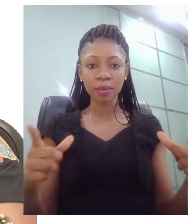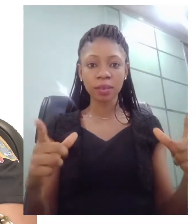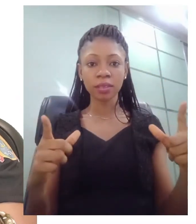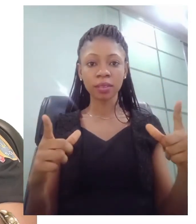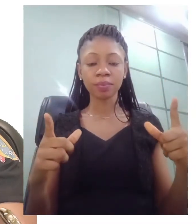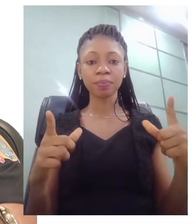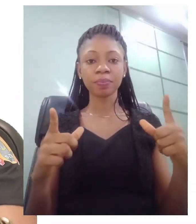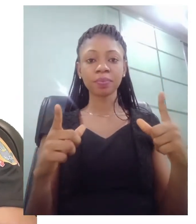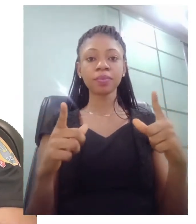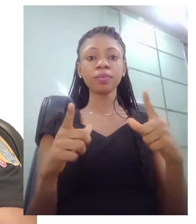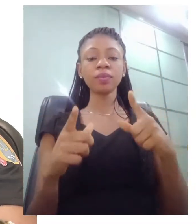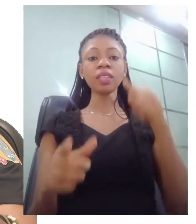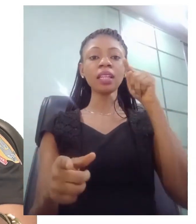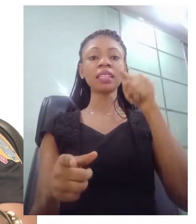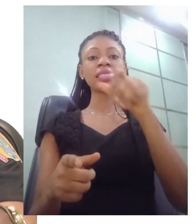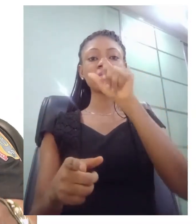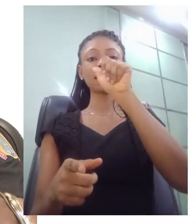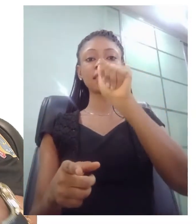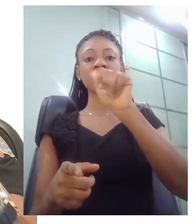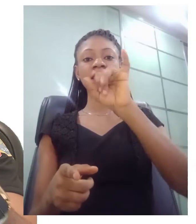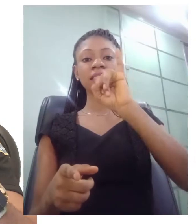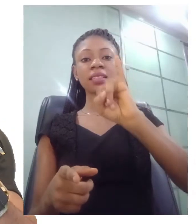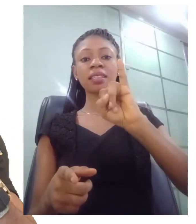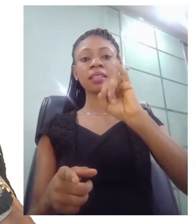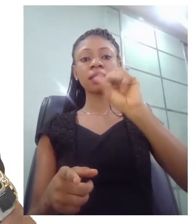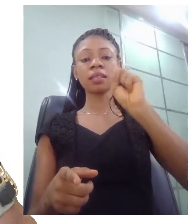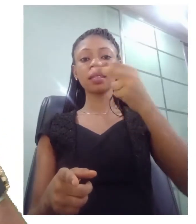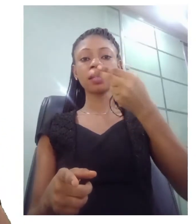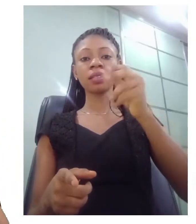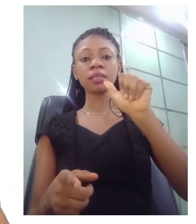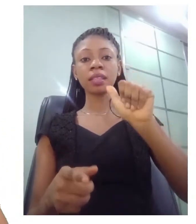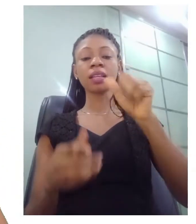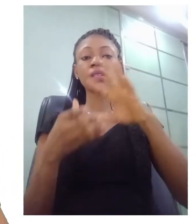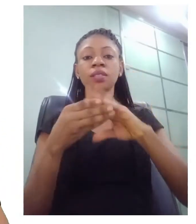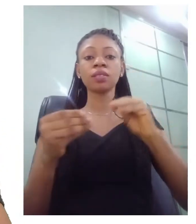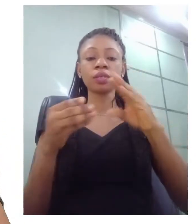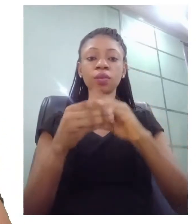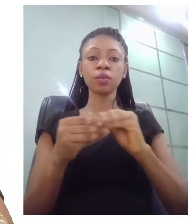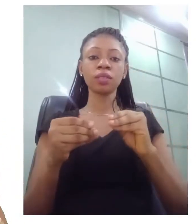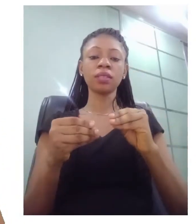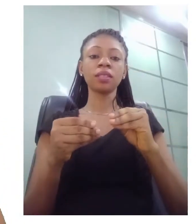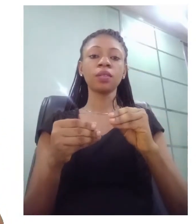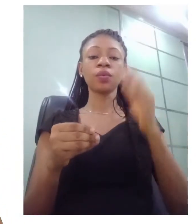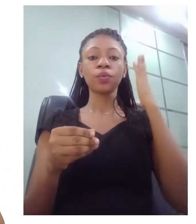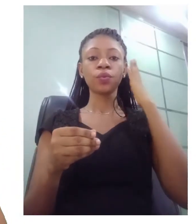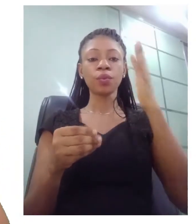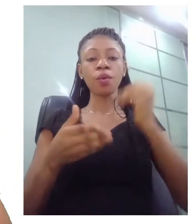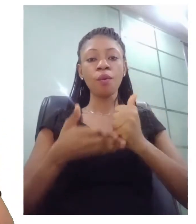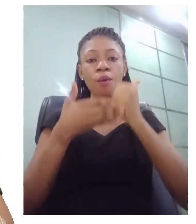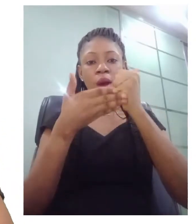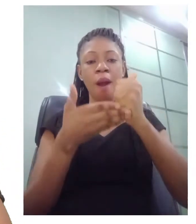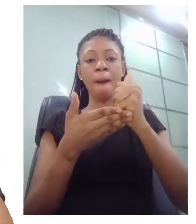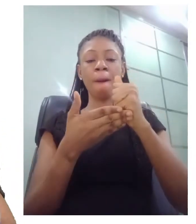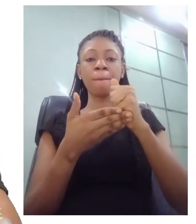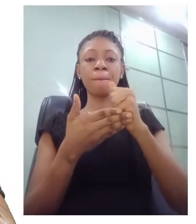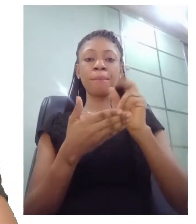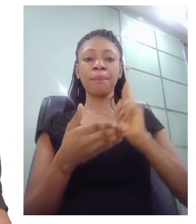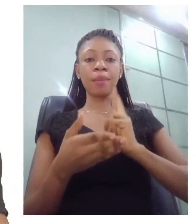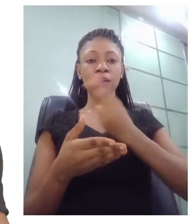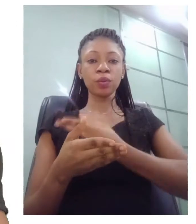perspective to what we hear. have today that often happens